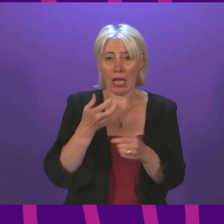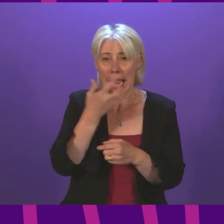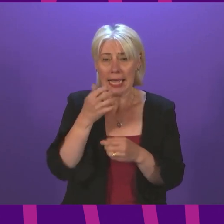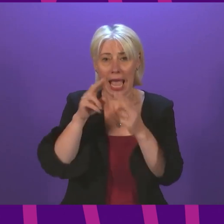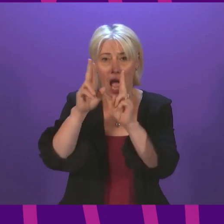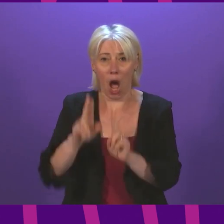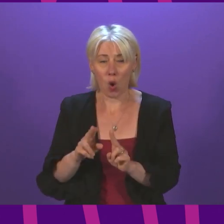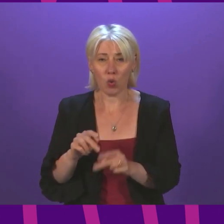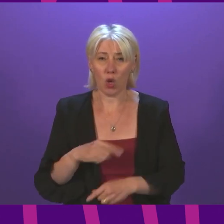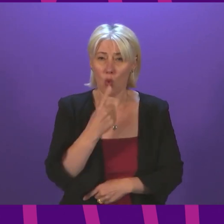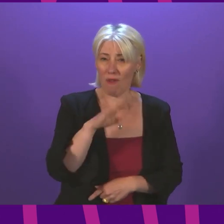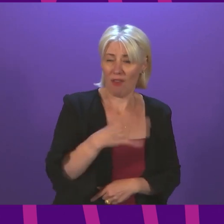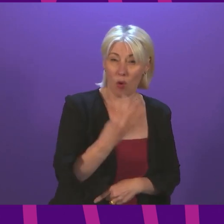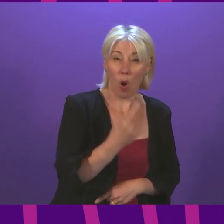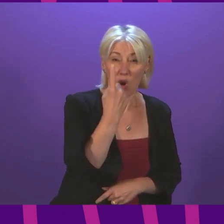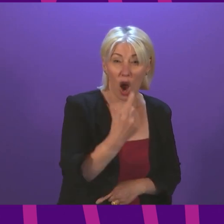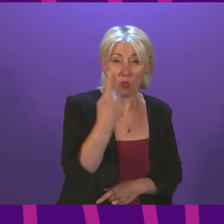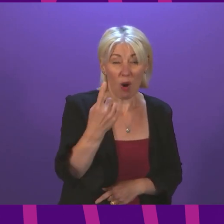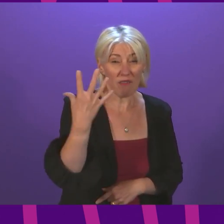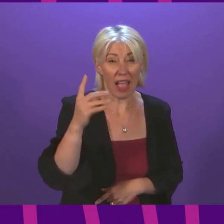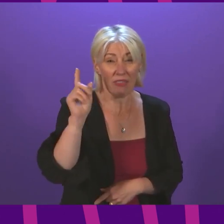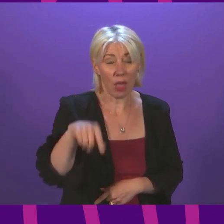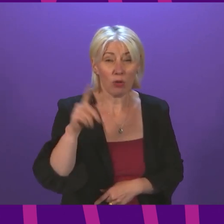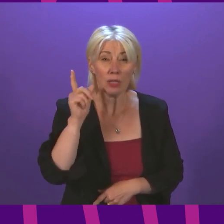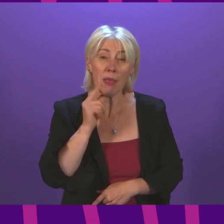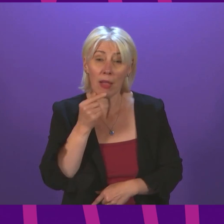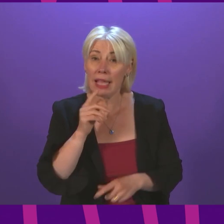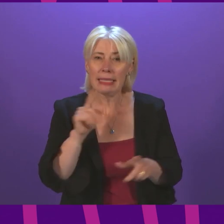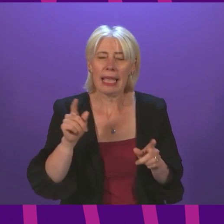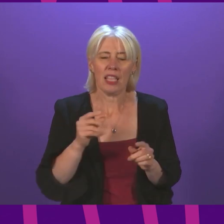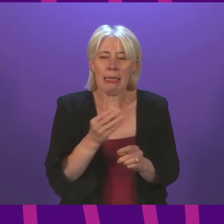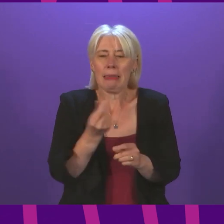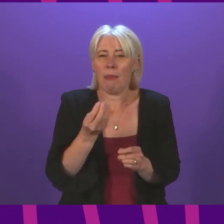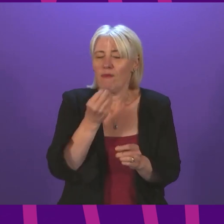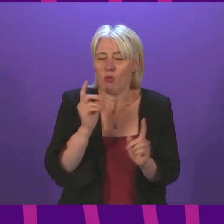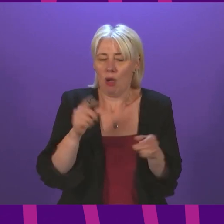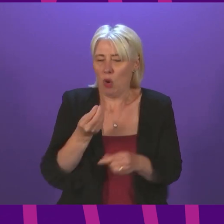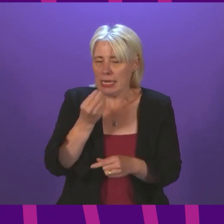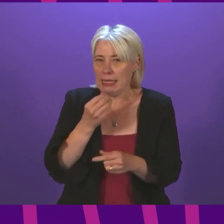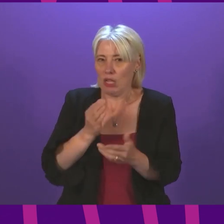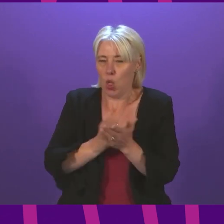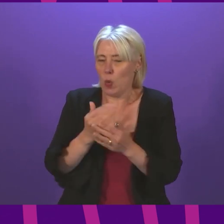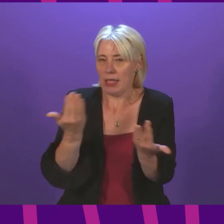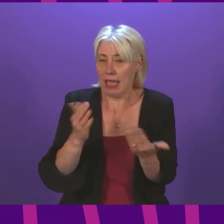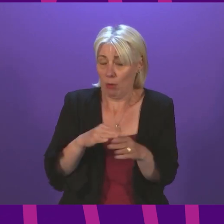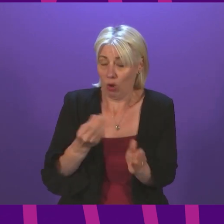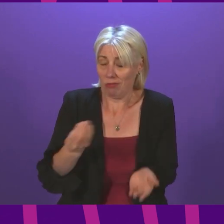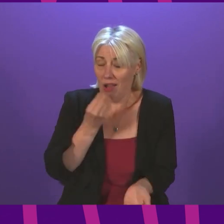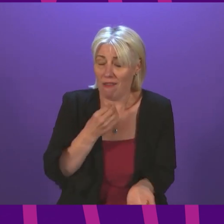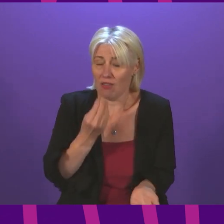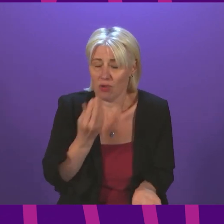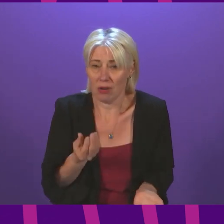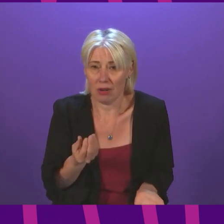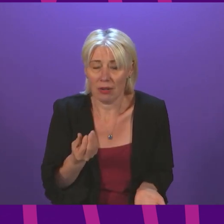in four, that's 115,000 people, are likely to have to skip meals. The Tories are using poverty as a punishment